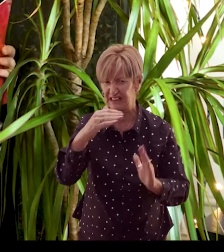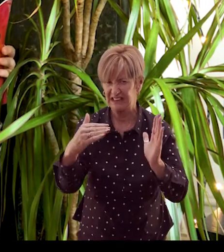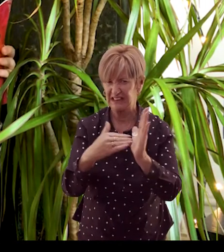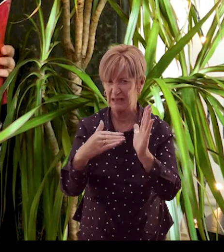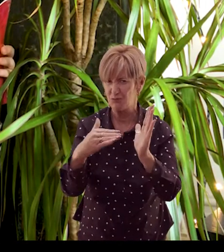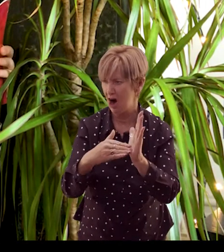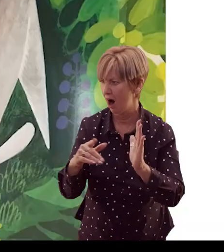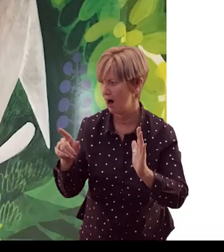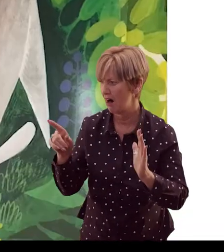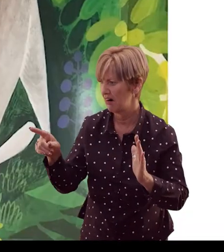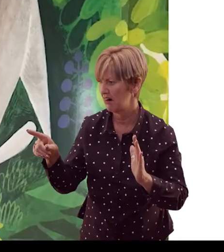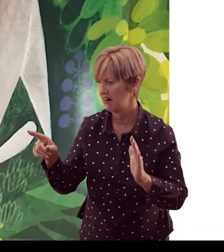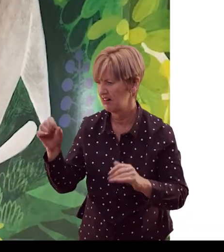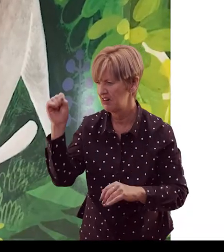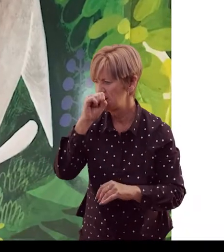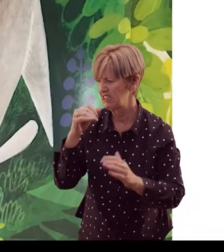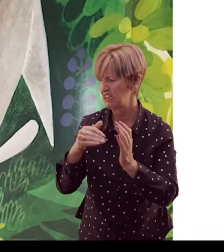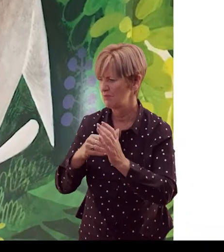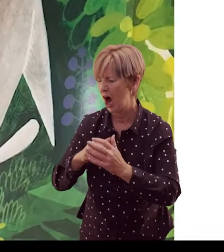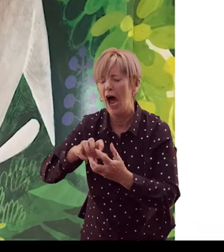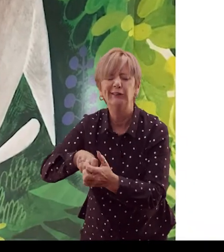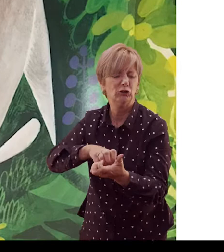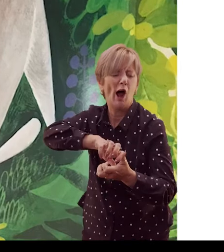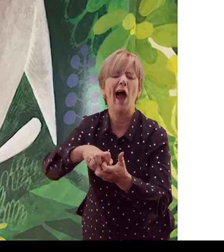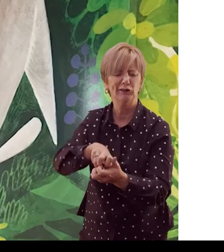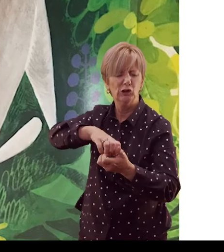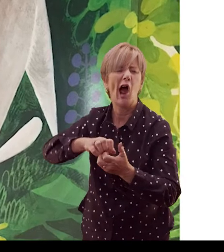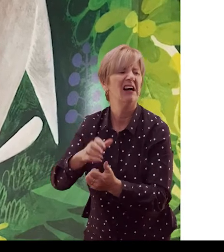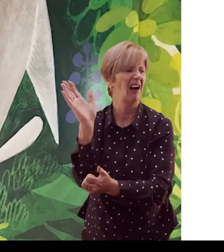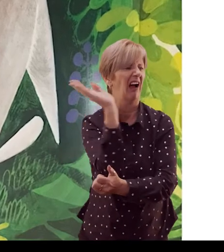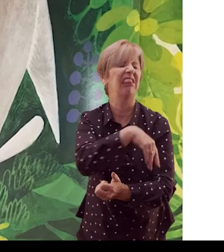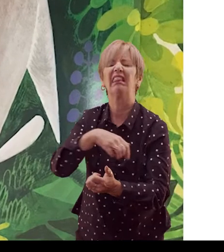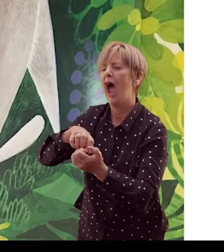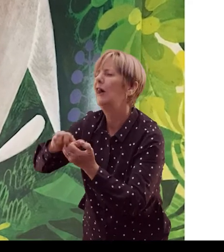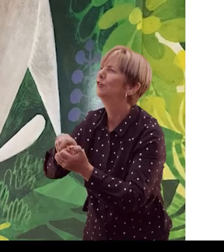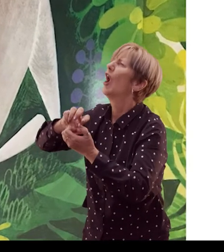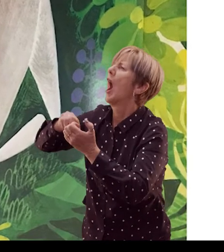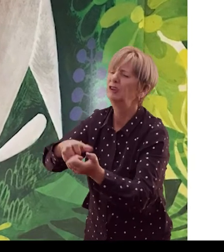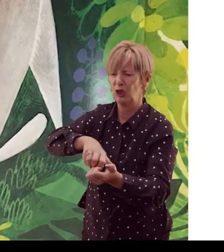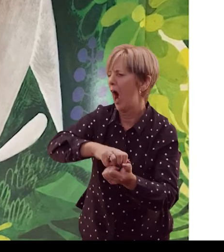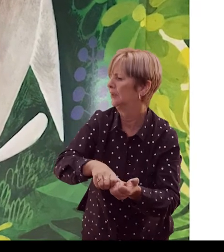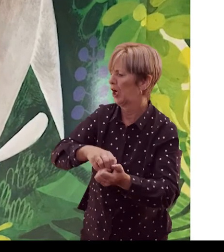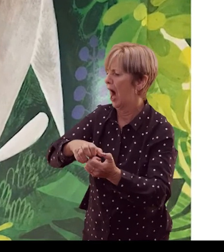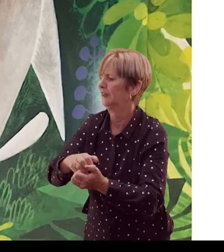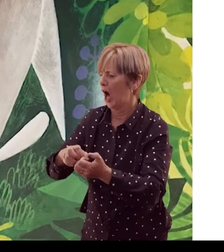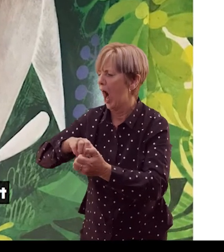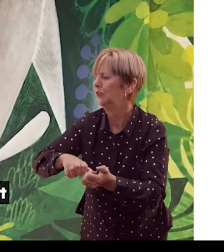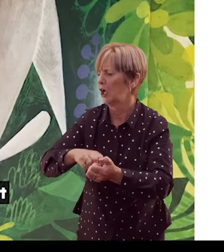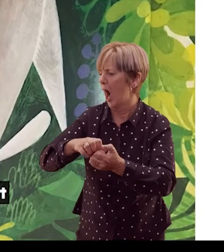Zebra. Greedy Zebra never ever stopped eating. He certainly wasn't going to give up a single